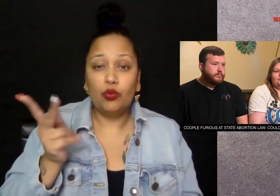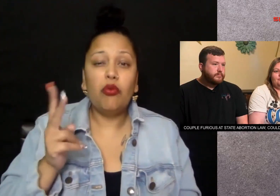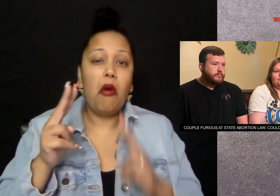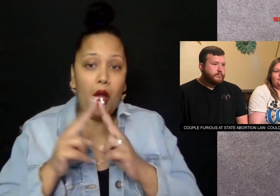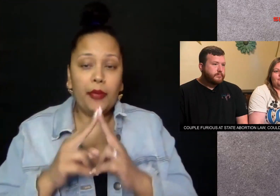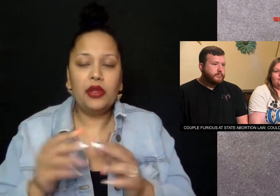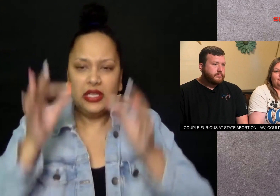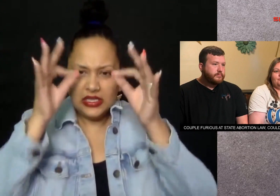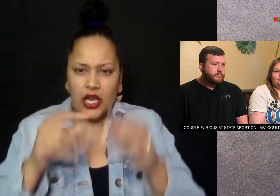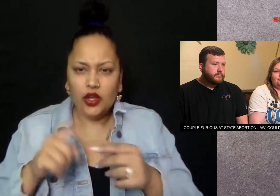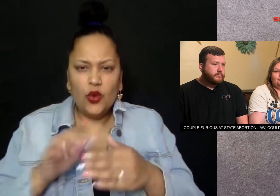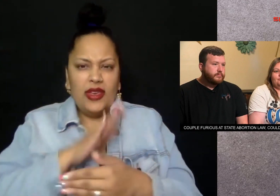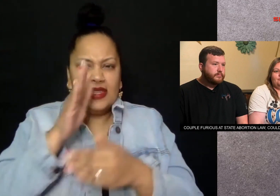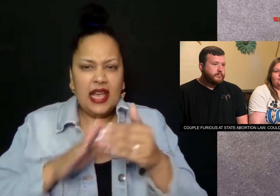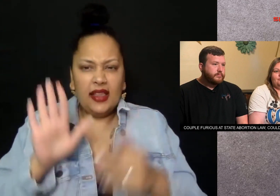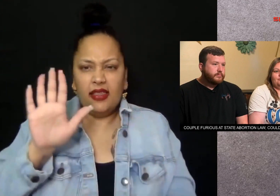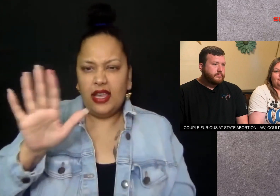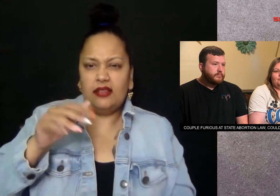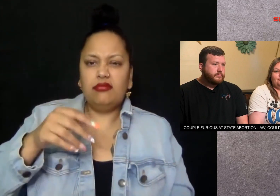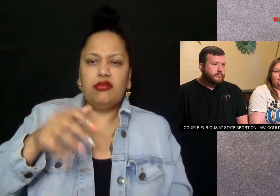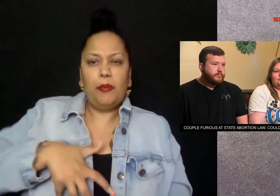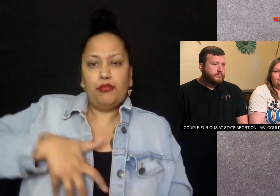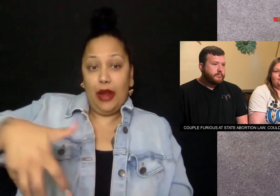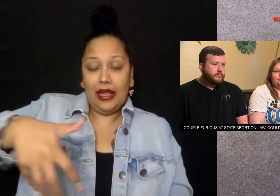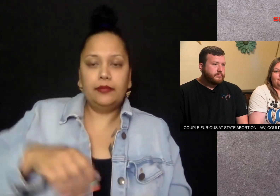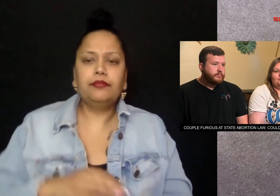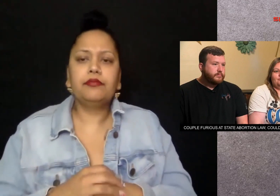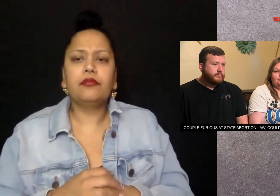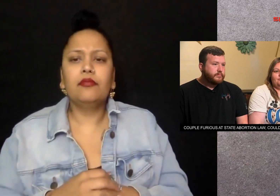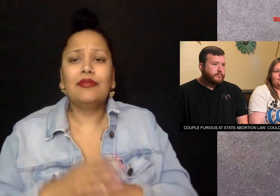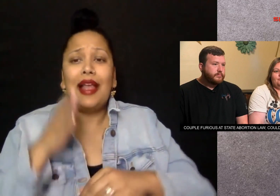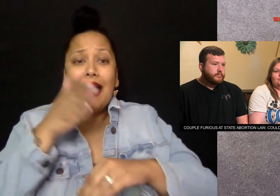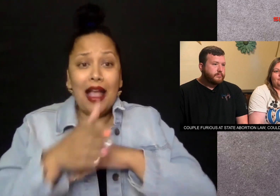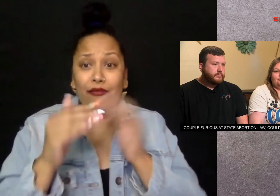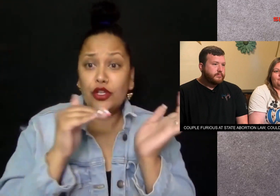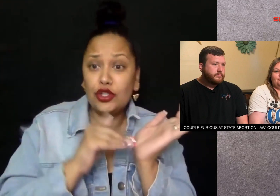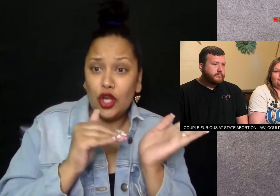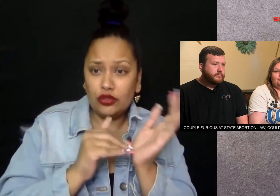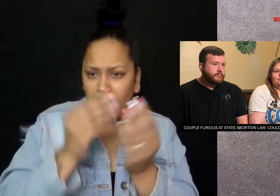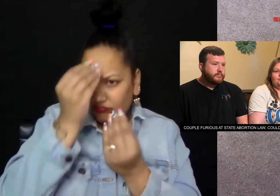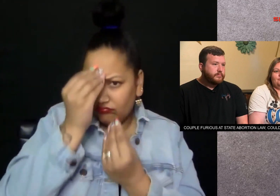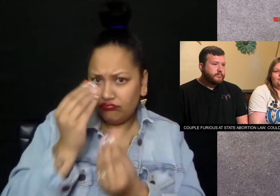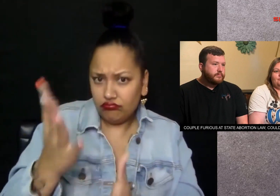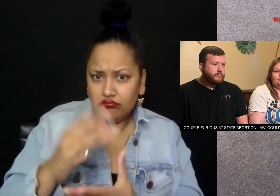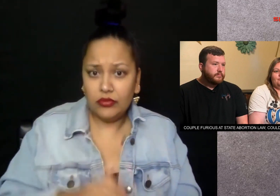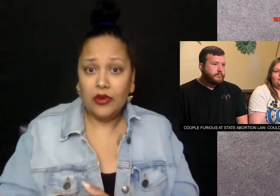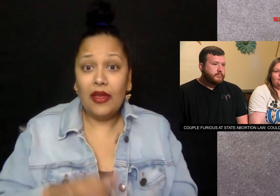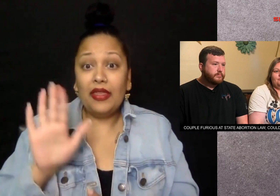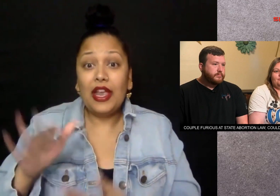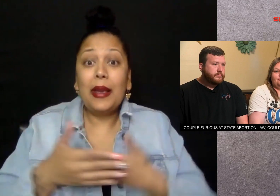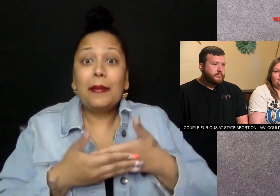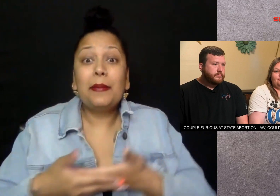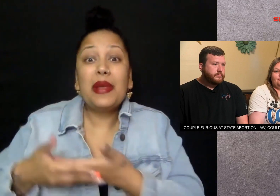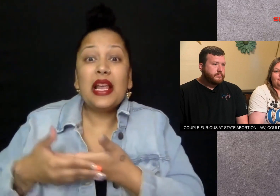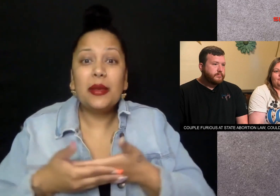a Kentucky couple decided to end their pregnancy after doctors told them their baby had a defect